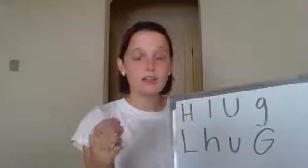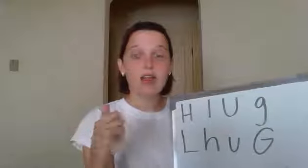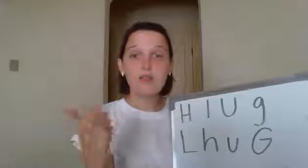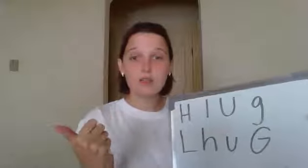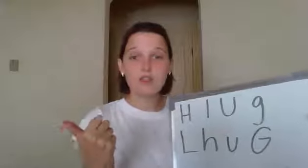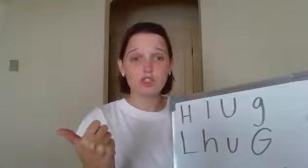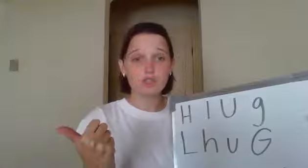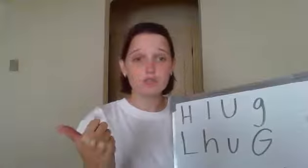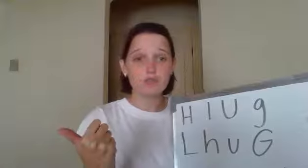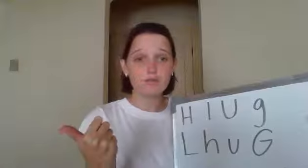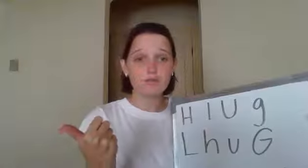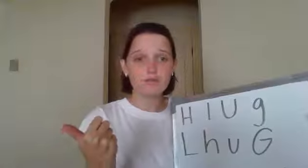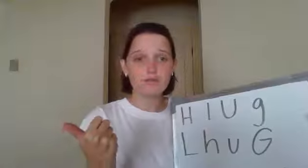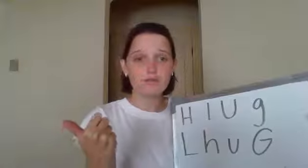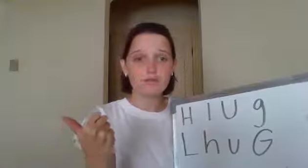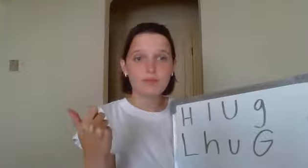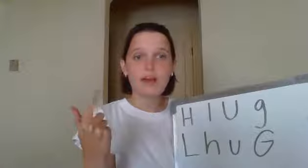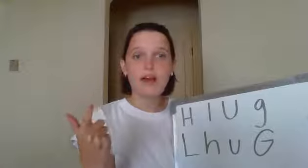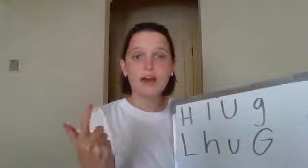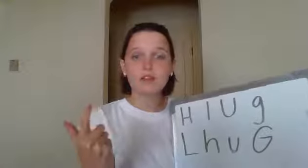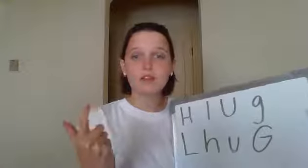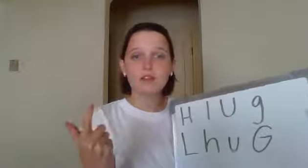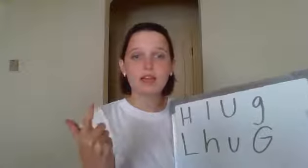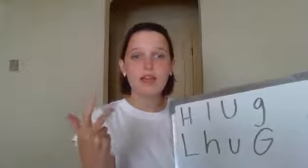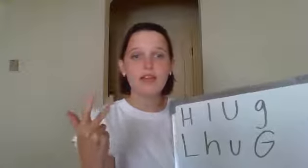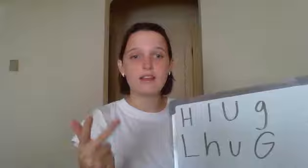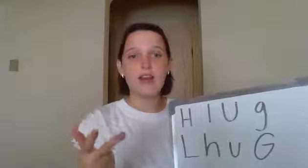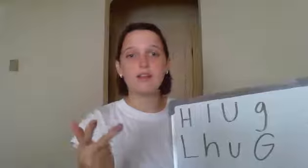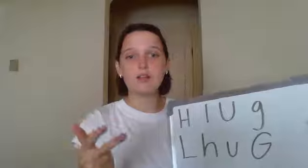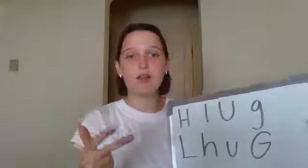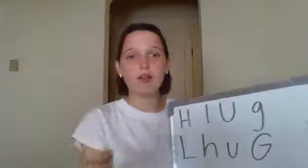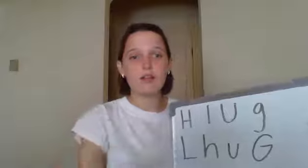Capital G. L. And capital L.